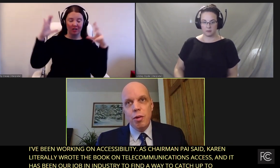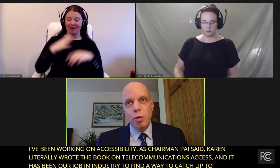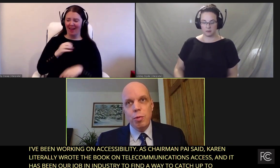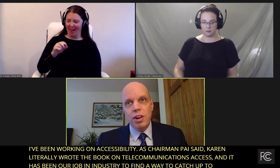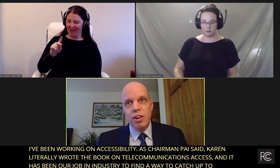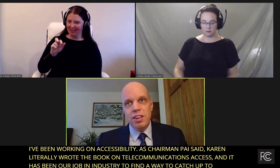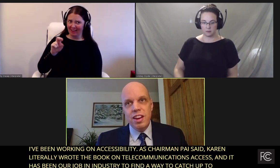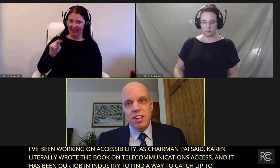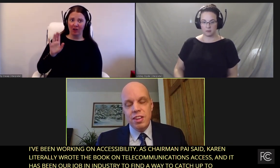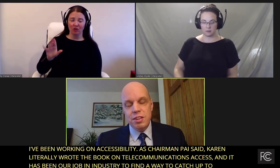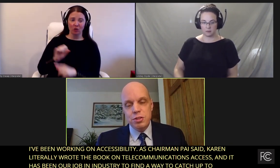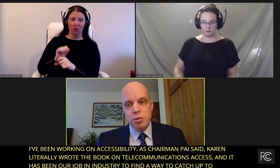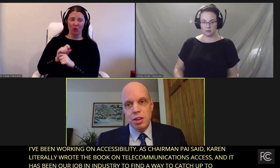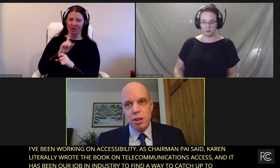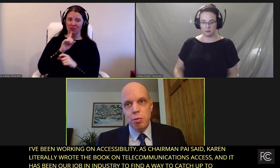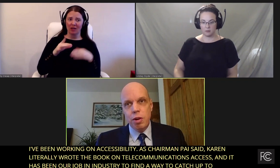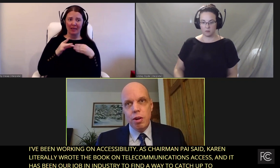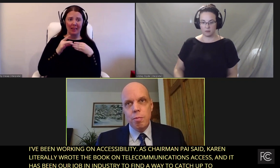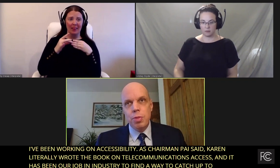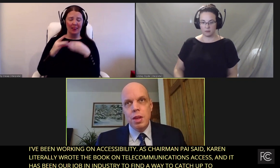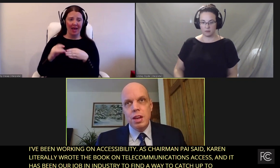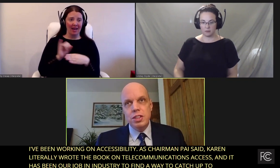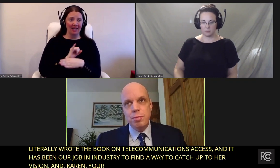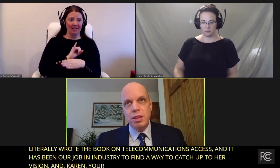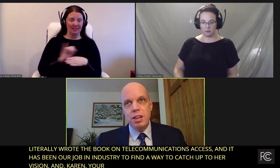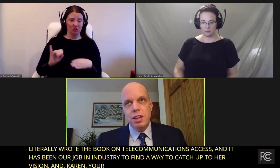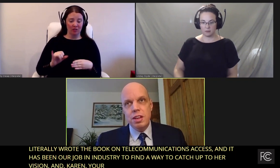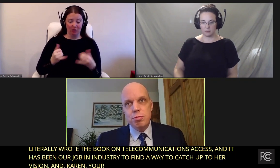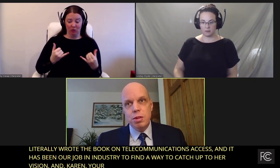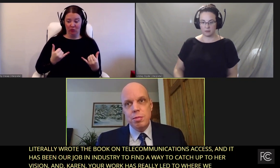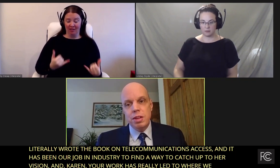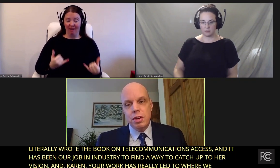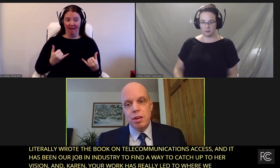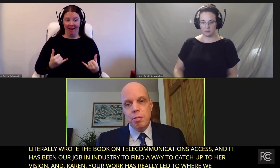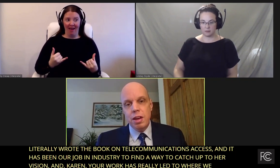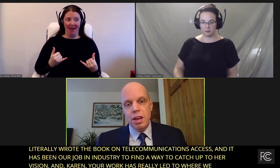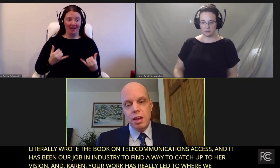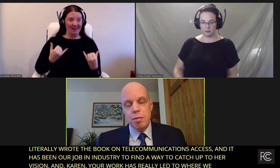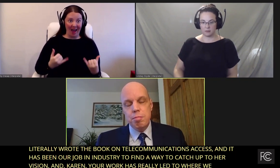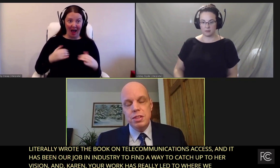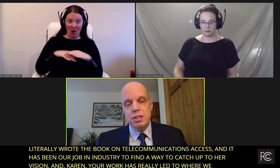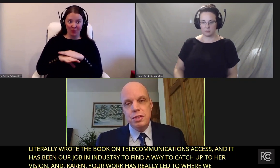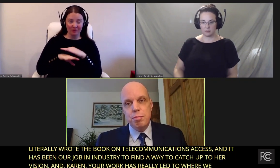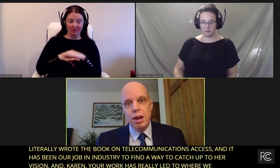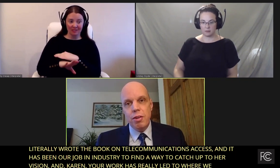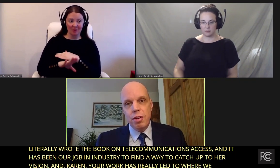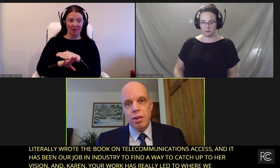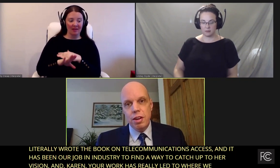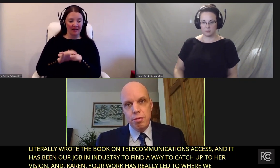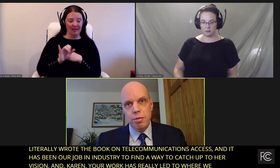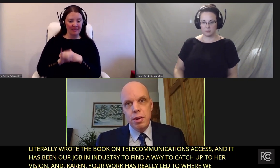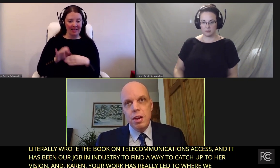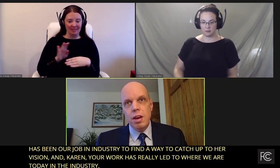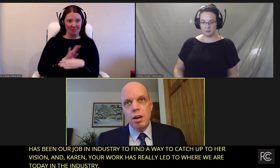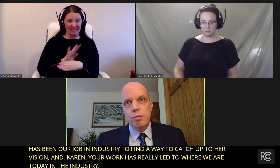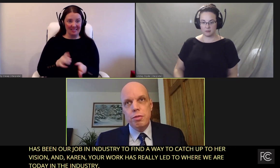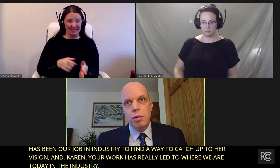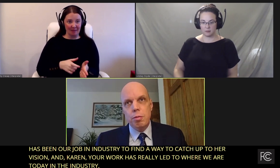where we are today in the industry, where accessibility has really become a business imperative